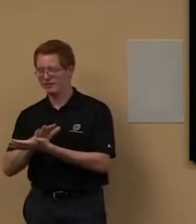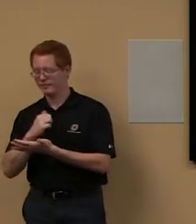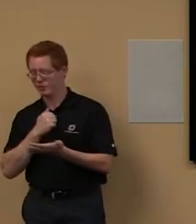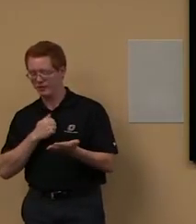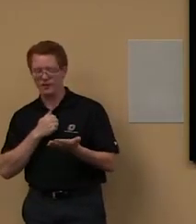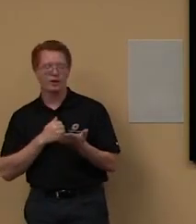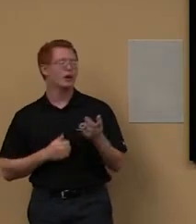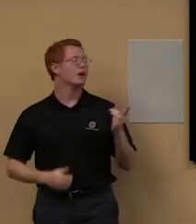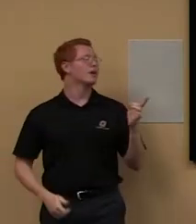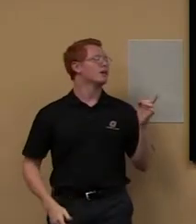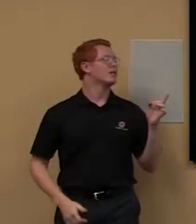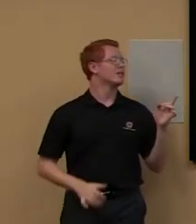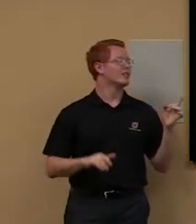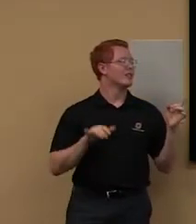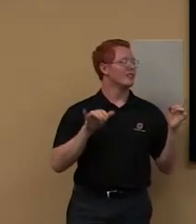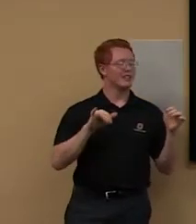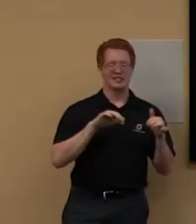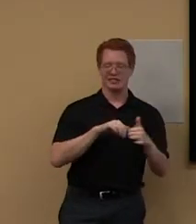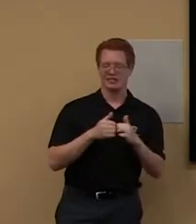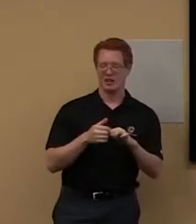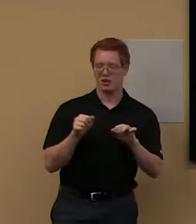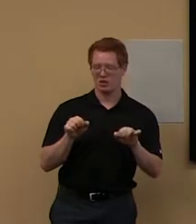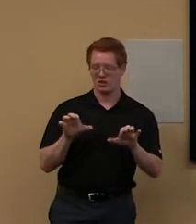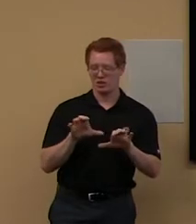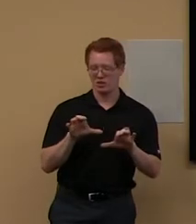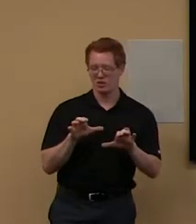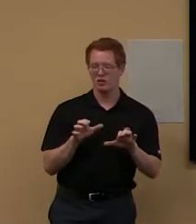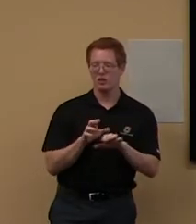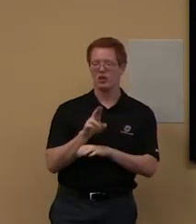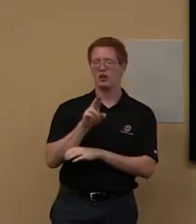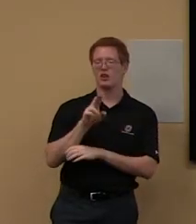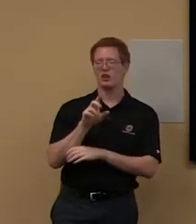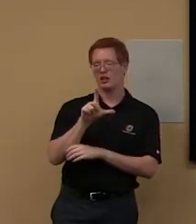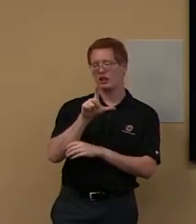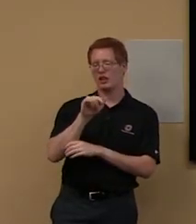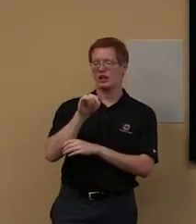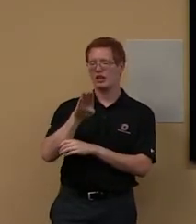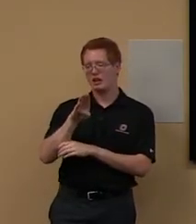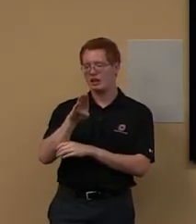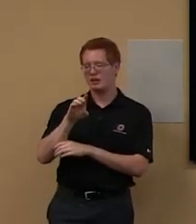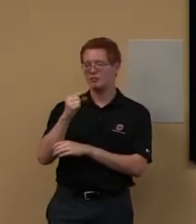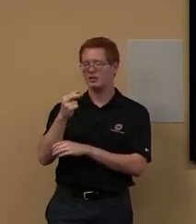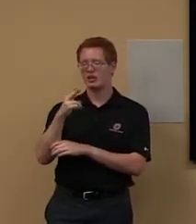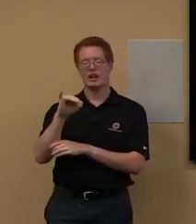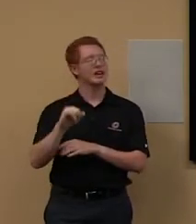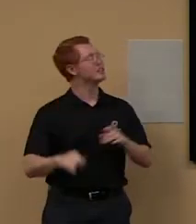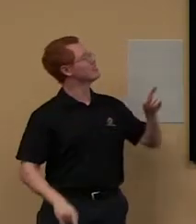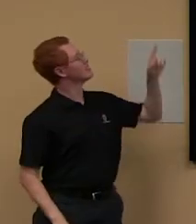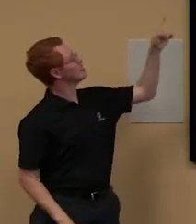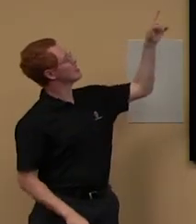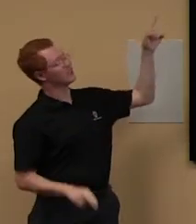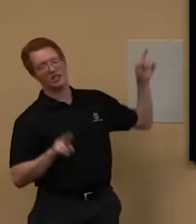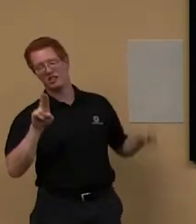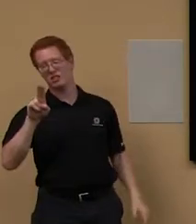that's, that's kind of how I kind of go about this. It's libguides.unomaha.edu. I do want to show you.